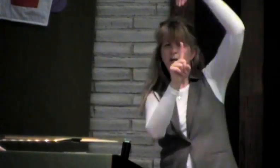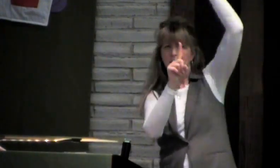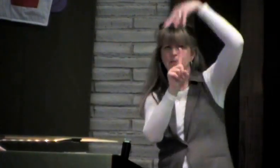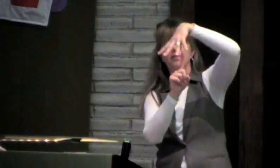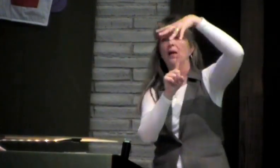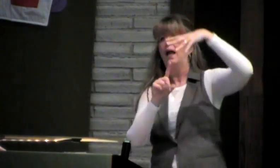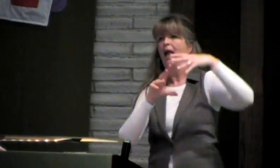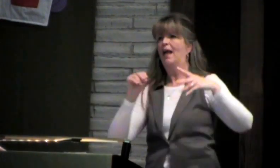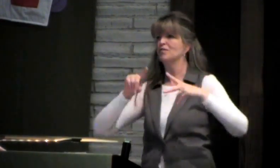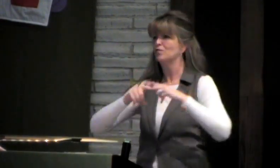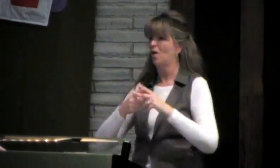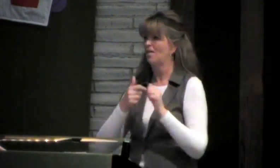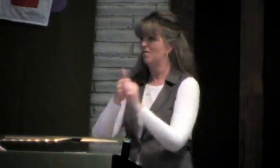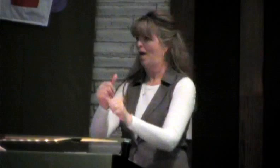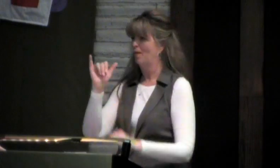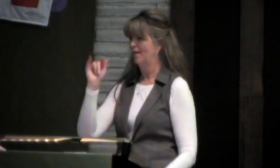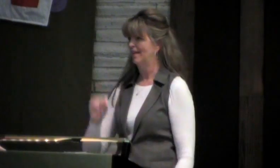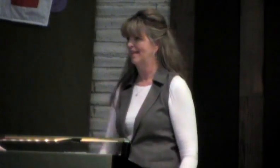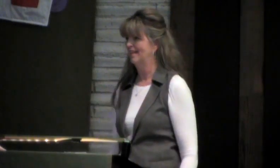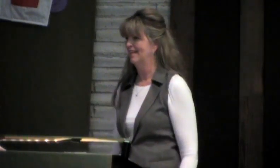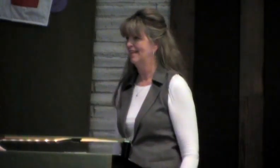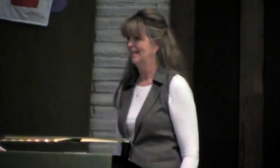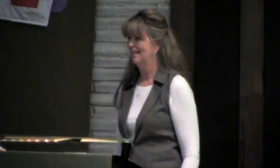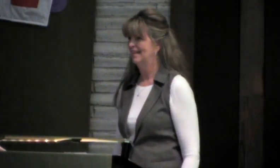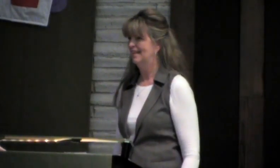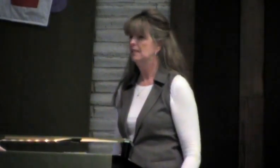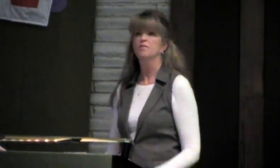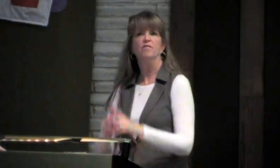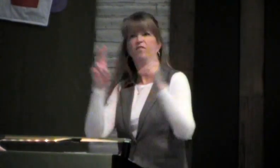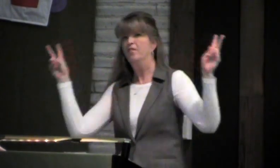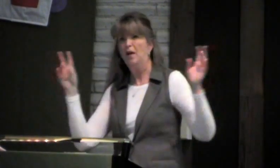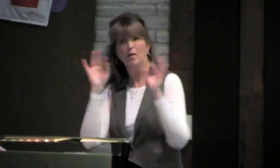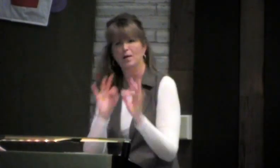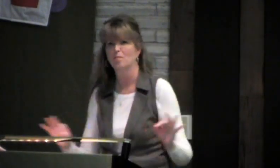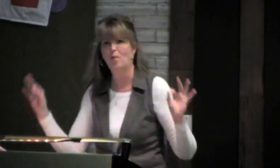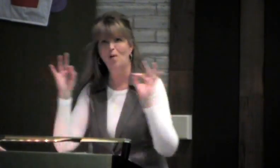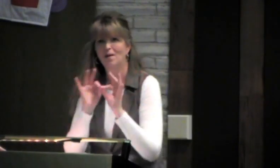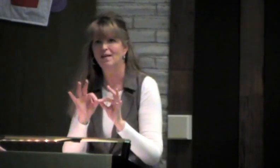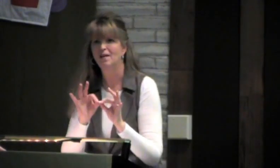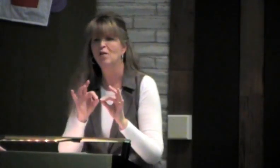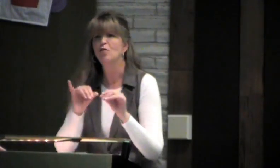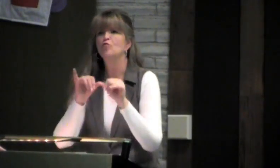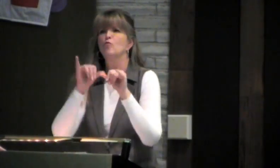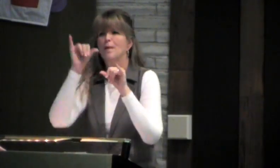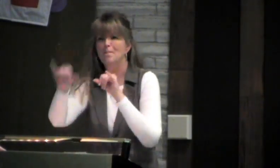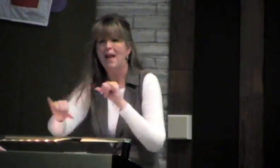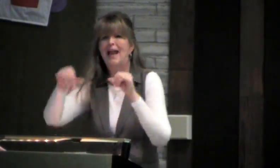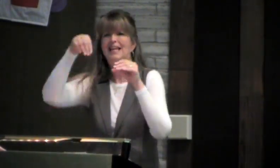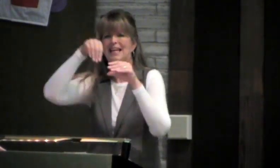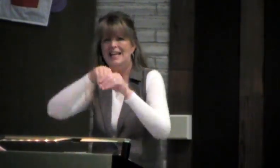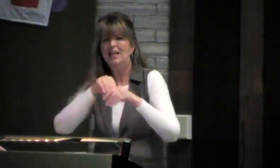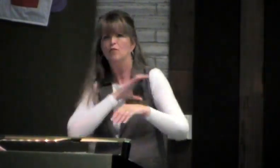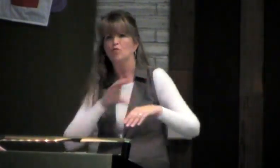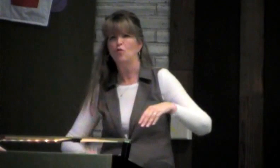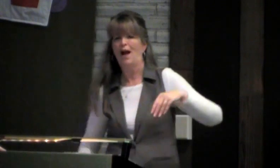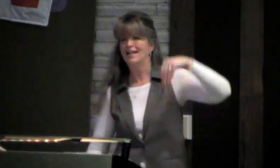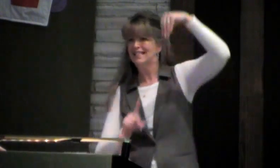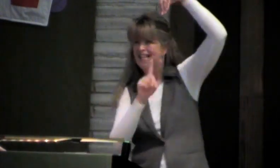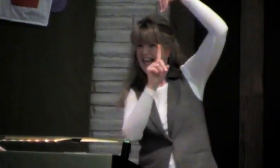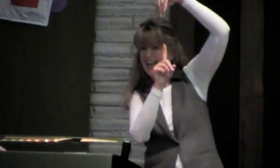let me have that illuminated so that I can follow what you want. It's important, it's critical to